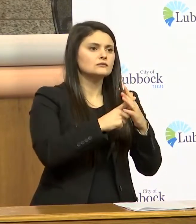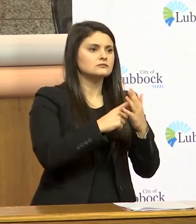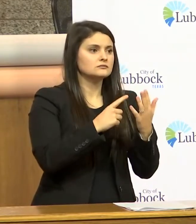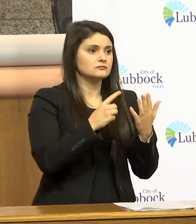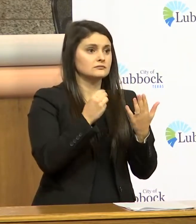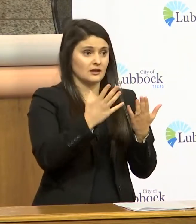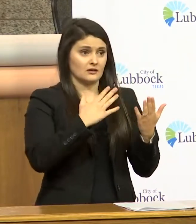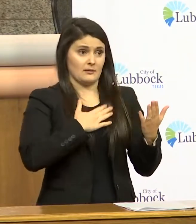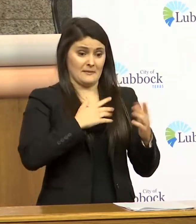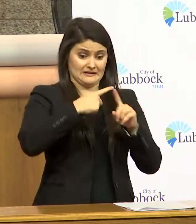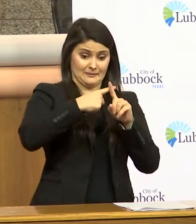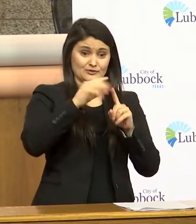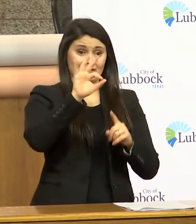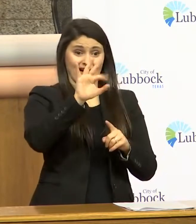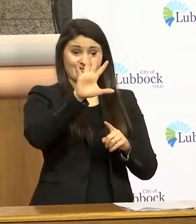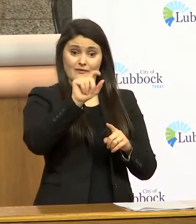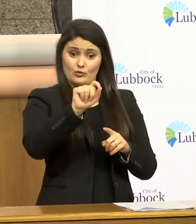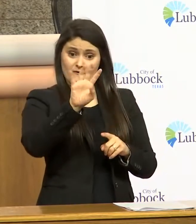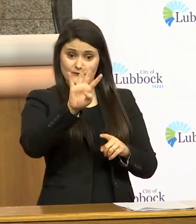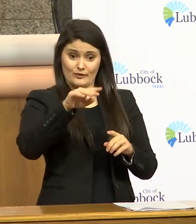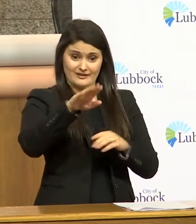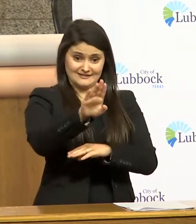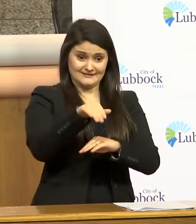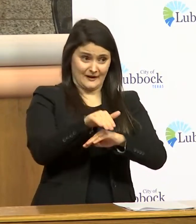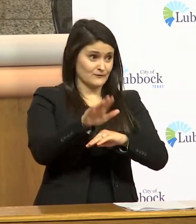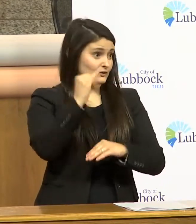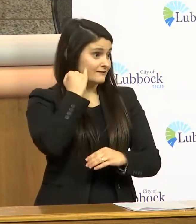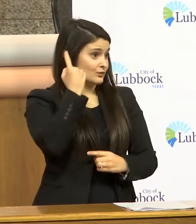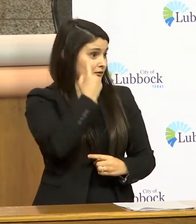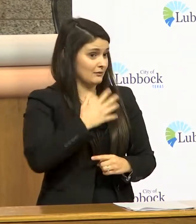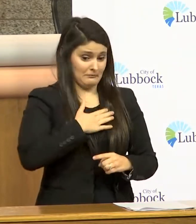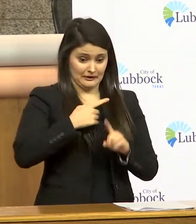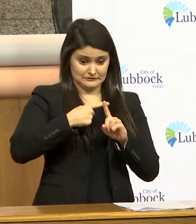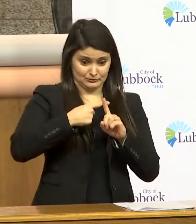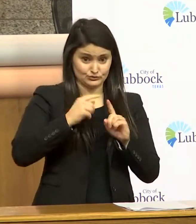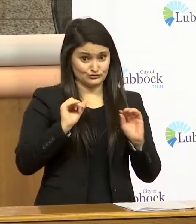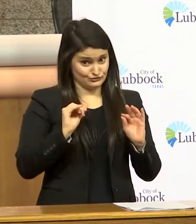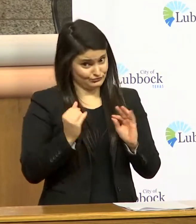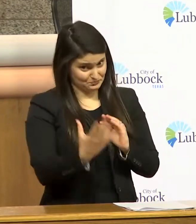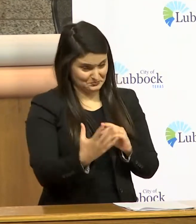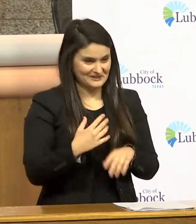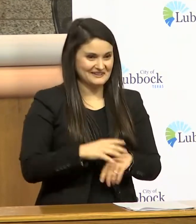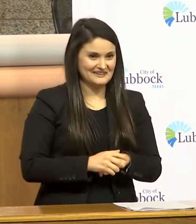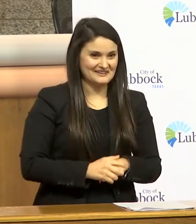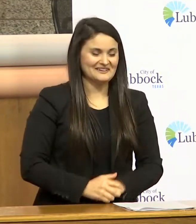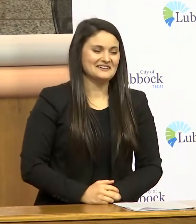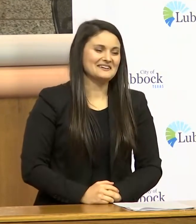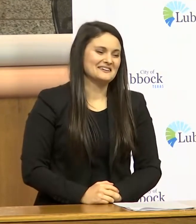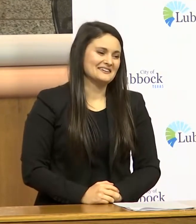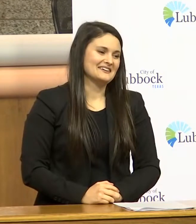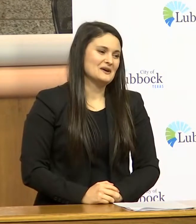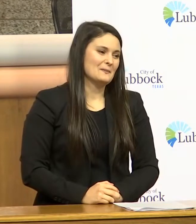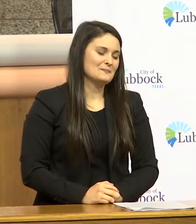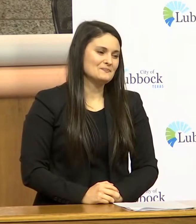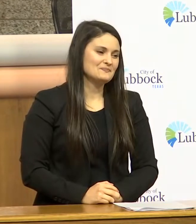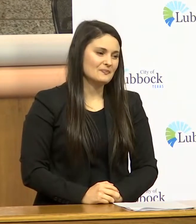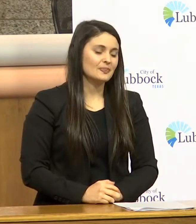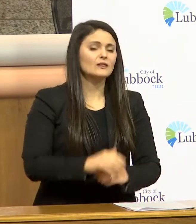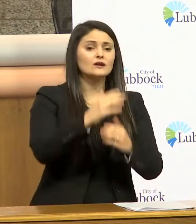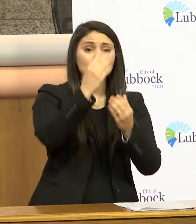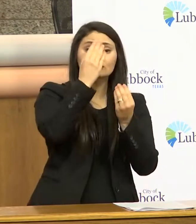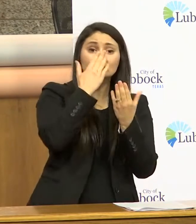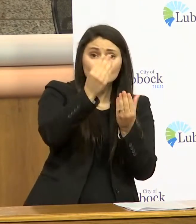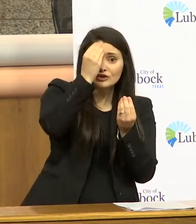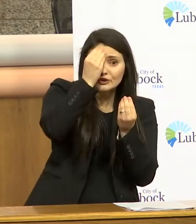my temperature was 95.4 to this afternoon in case you're wondering what they're shooting me some good